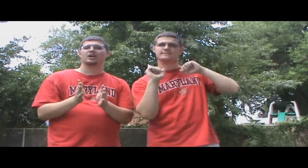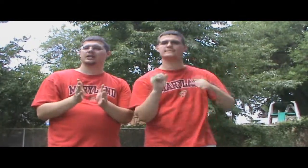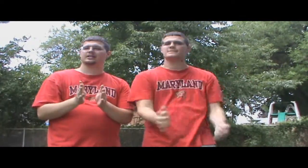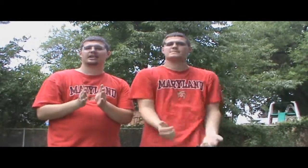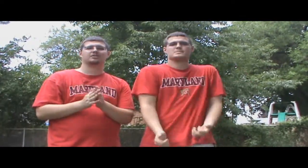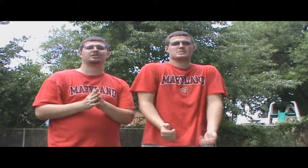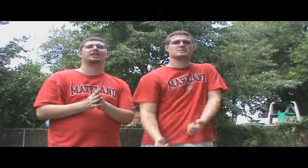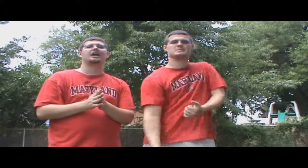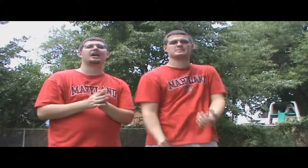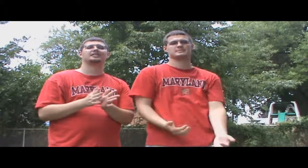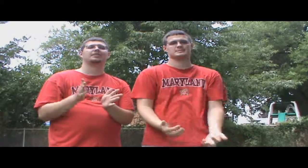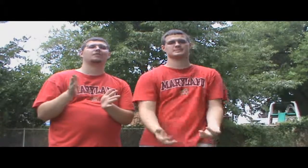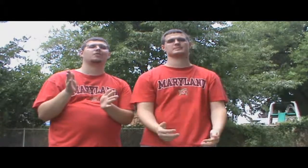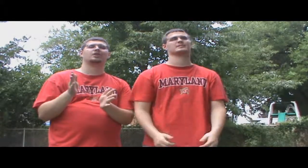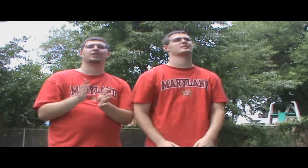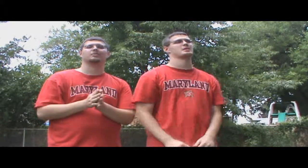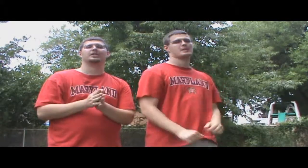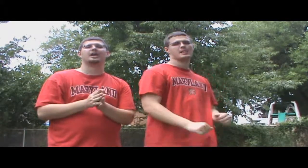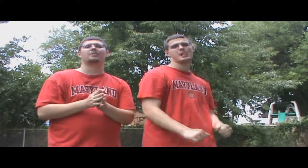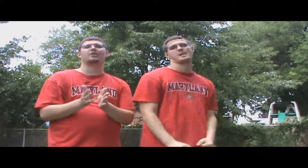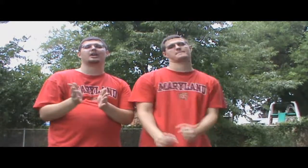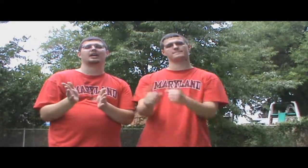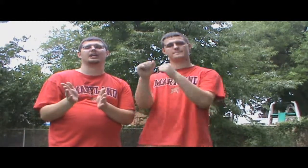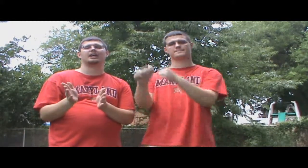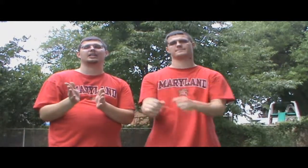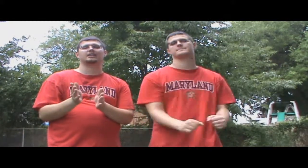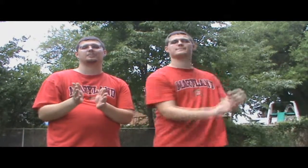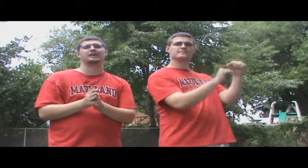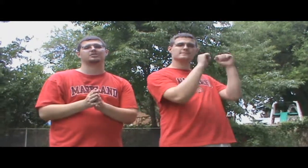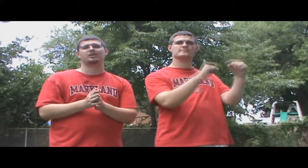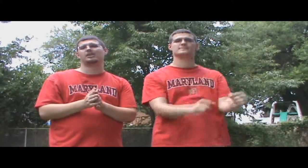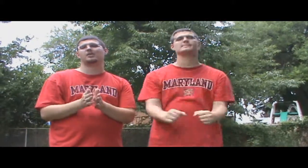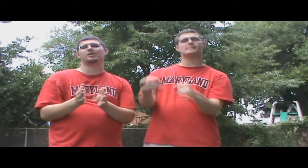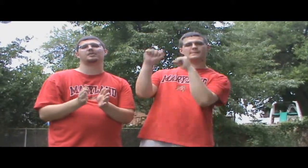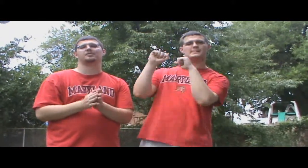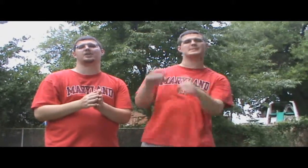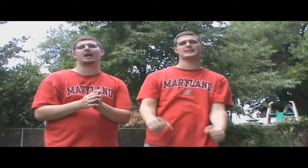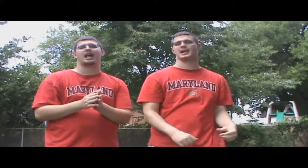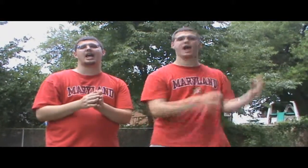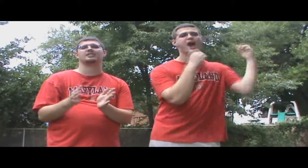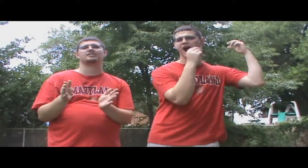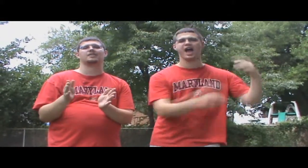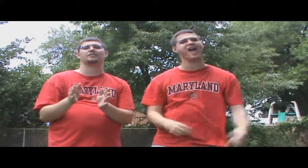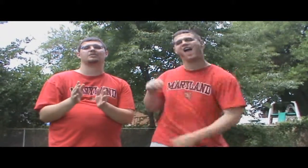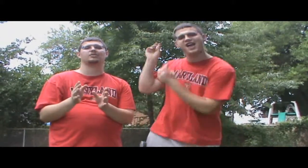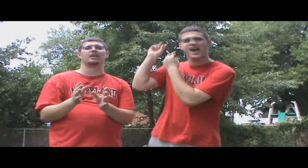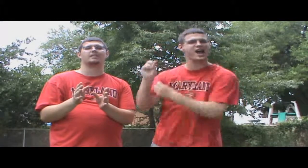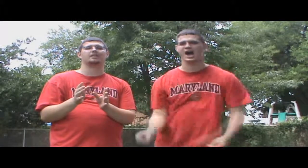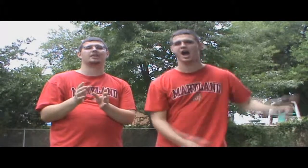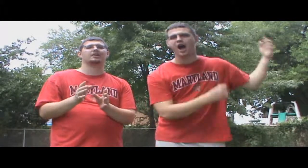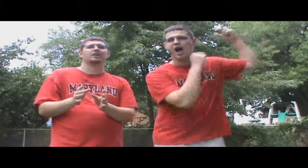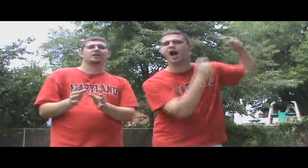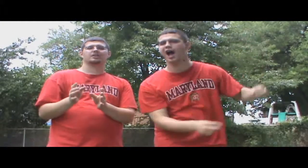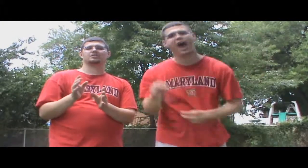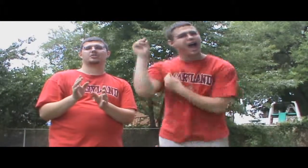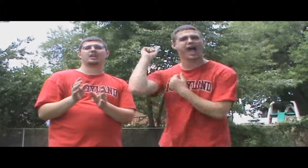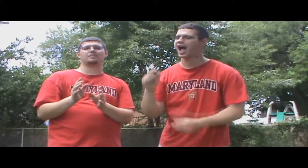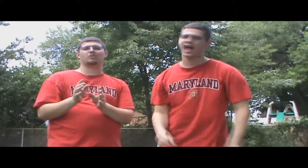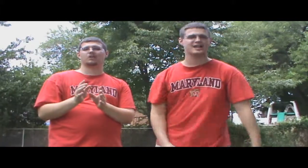DLC content for it. The Wii network, like the PS3 network, even though it got hags and stuff, it's still a lot better. There's still a lot more